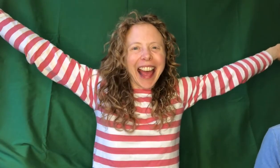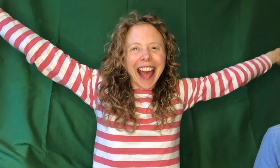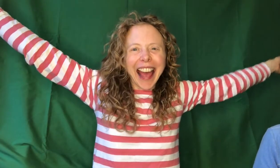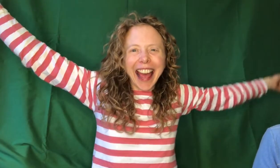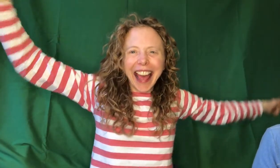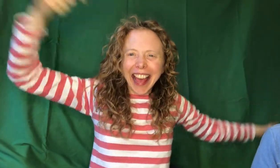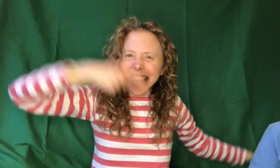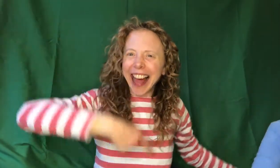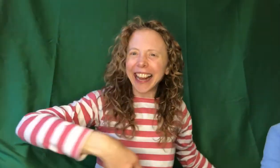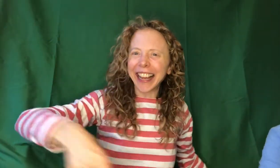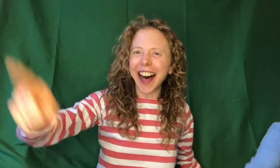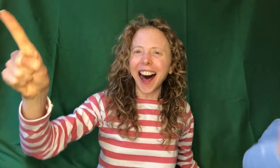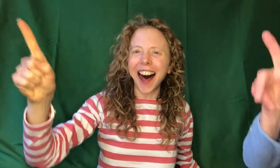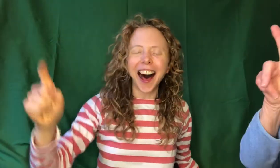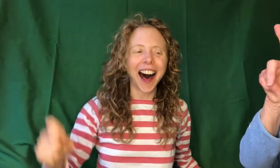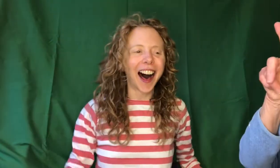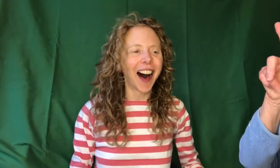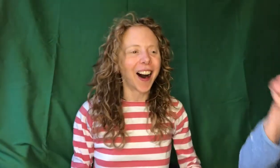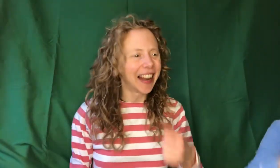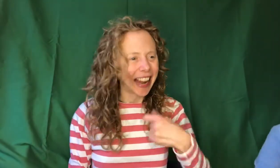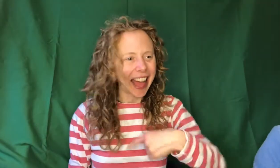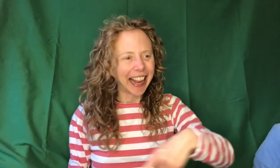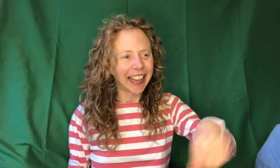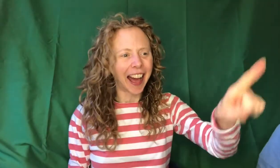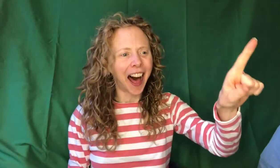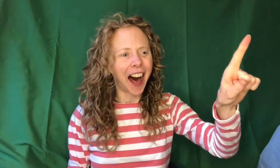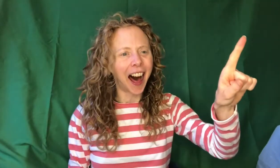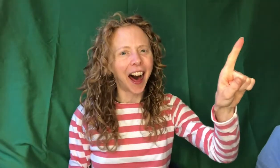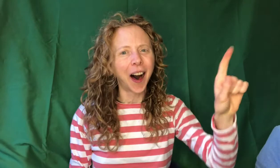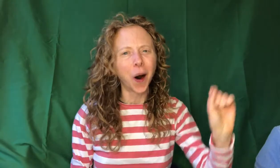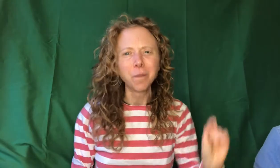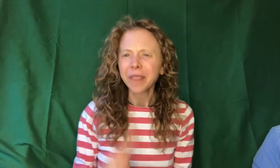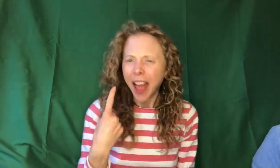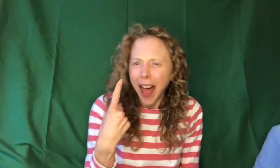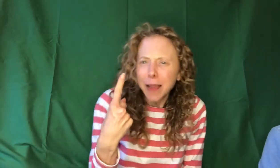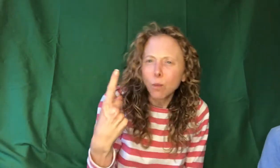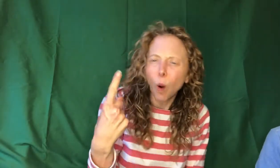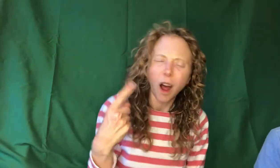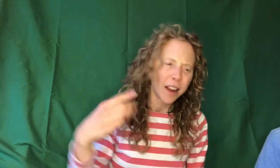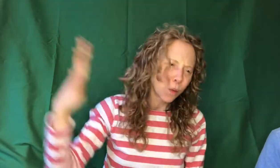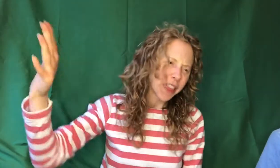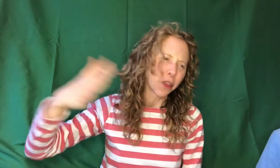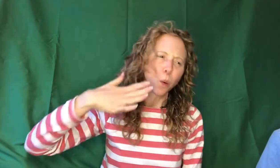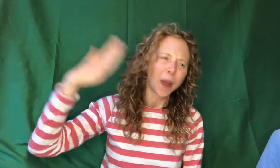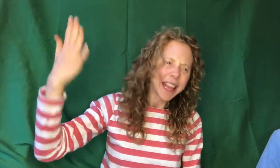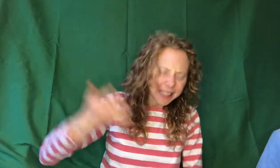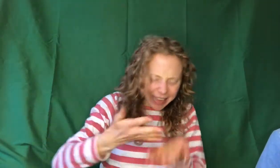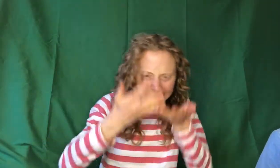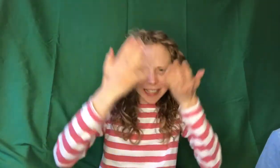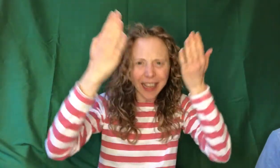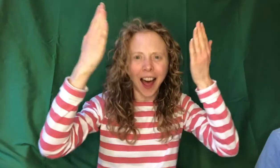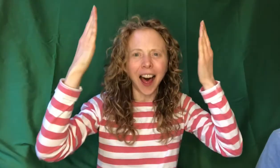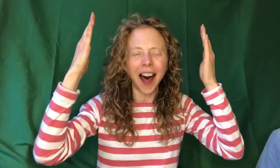Let it go, let it go. I'm one with the wind and sky.